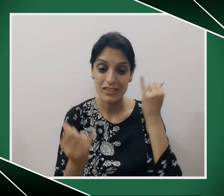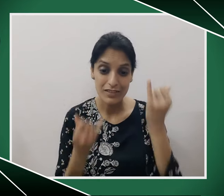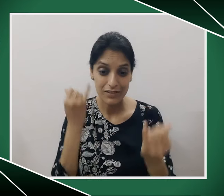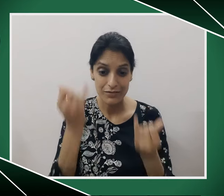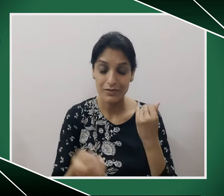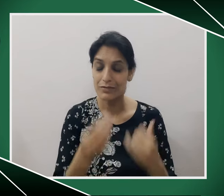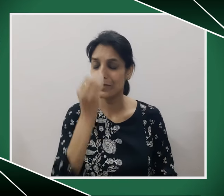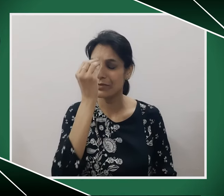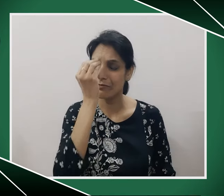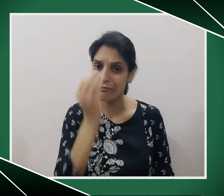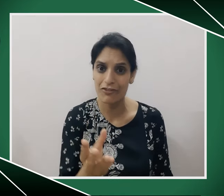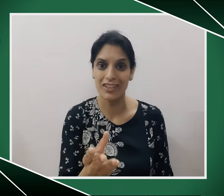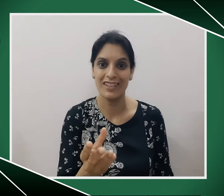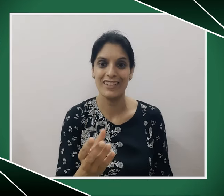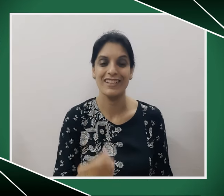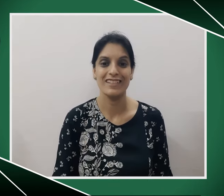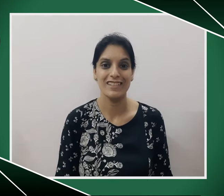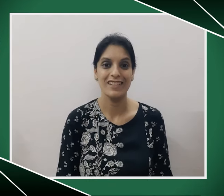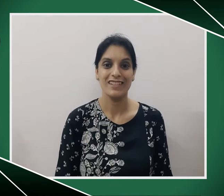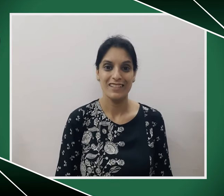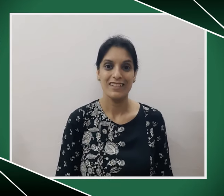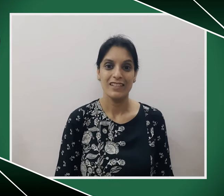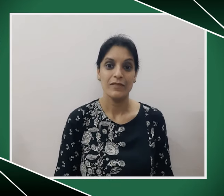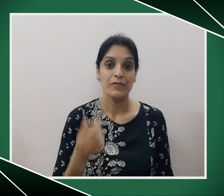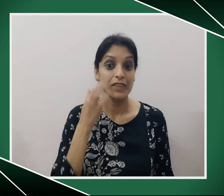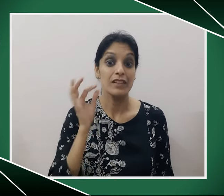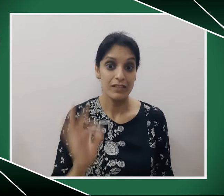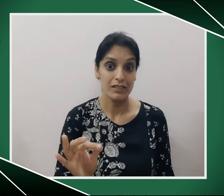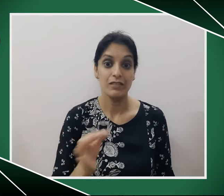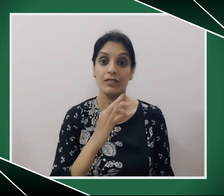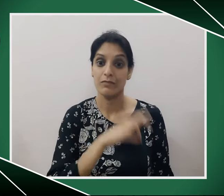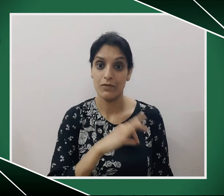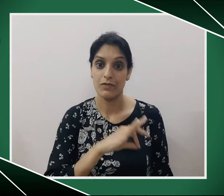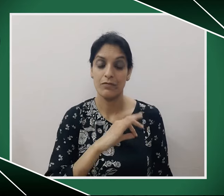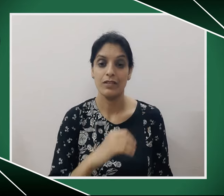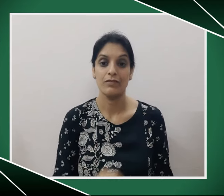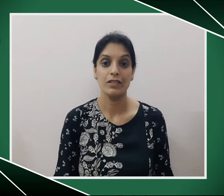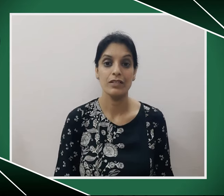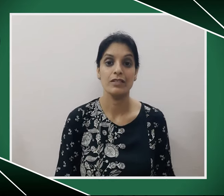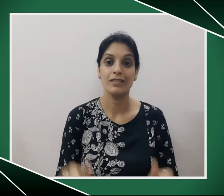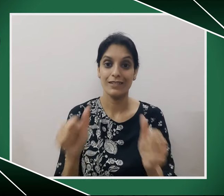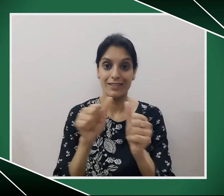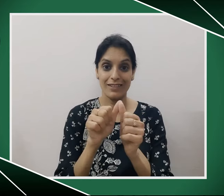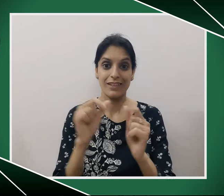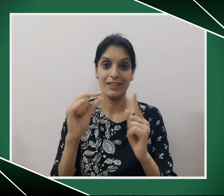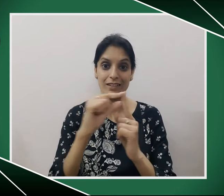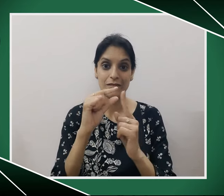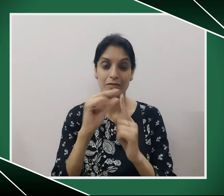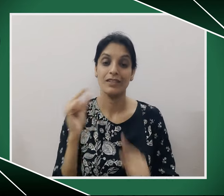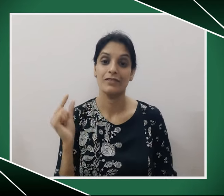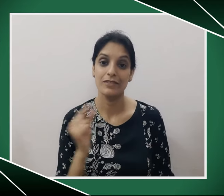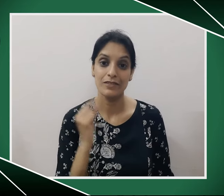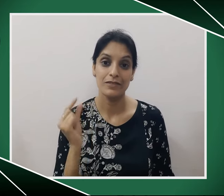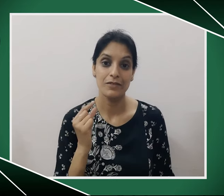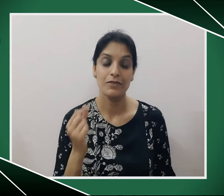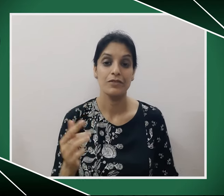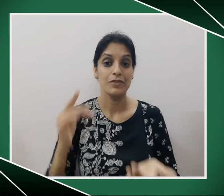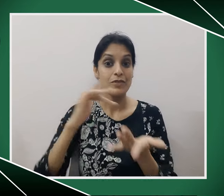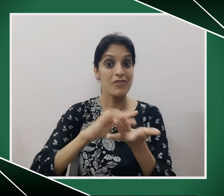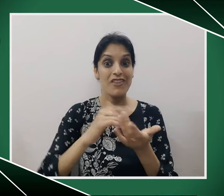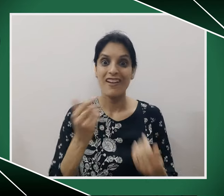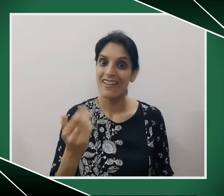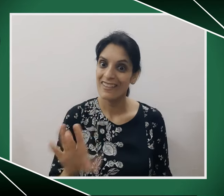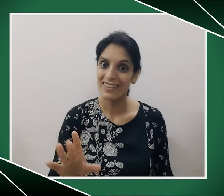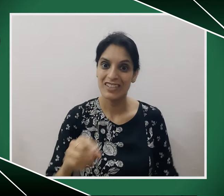And it makes the search so easy. Another important benefit is, I can